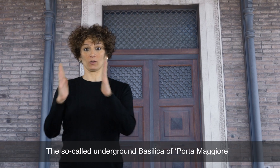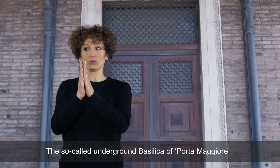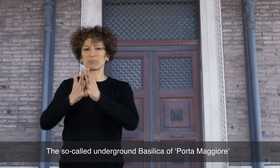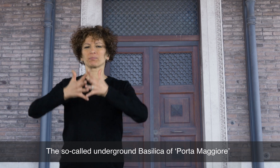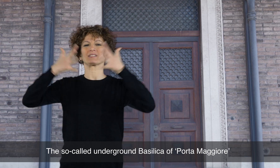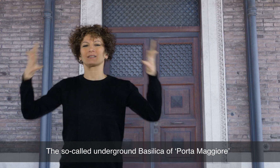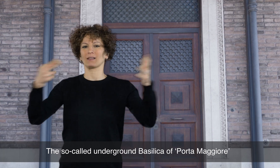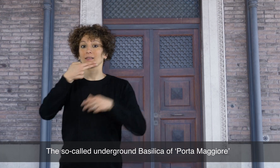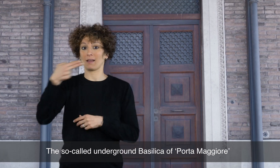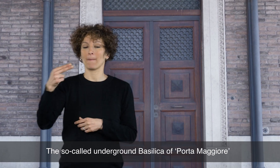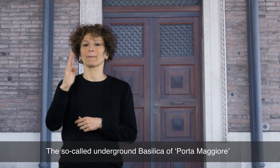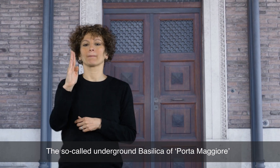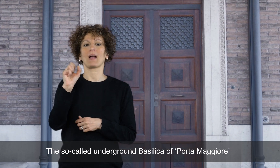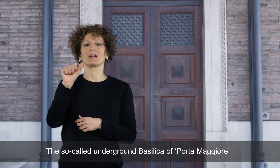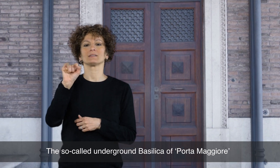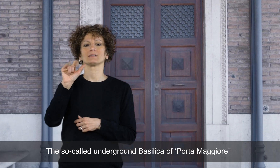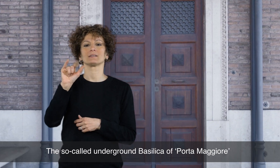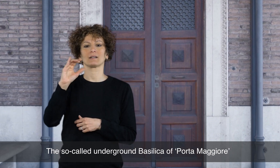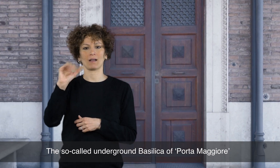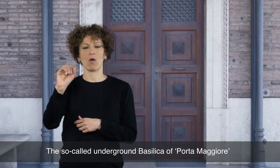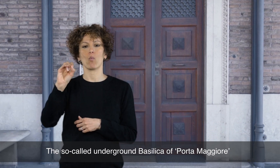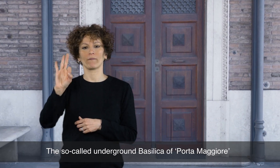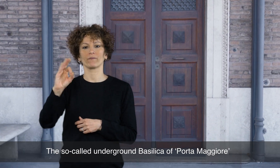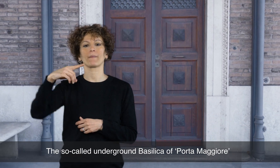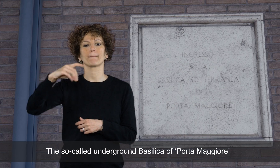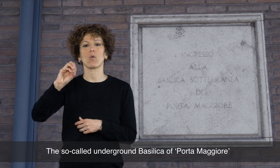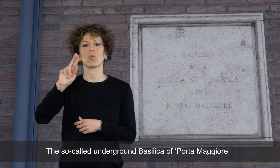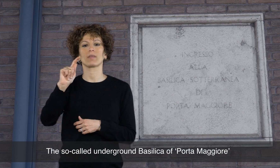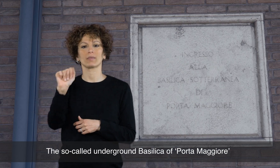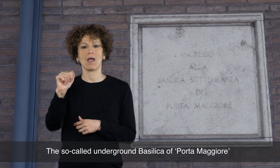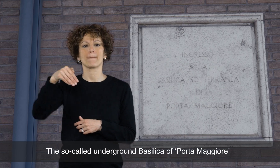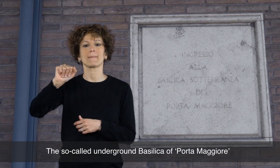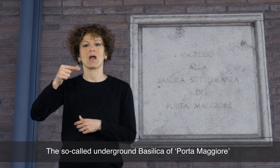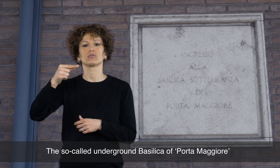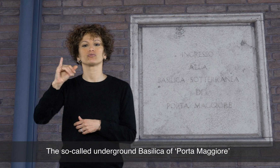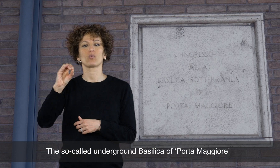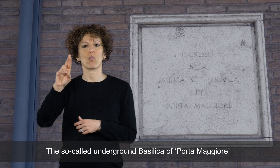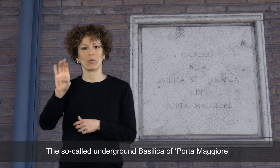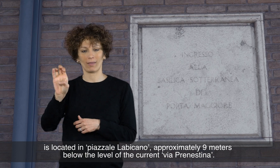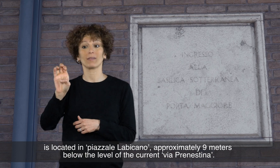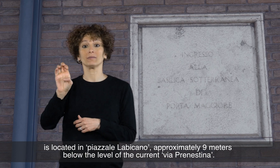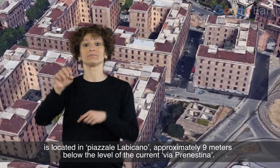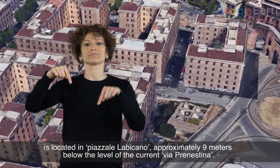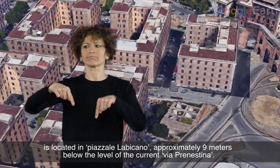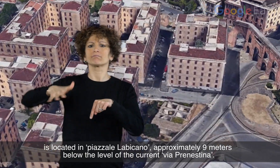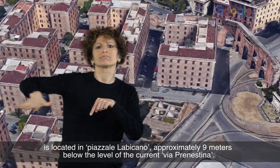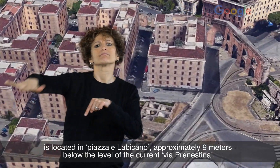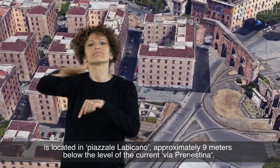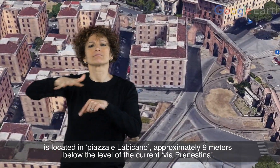The so-called underground Basilica of Porta Maggiore is located in Piazzale